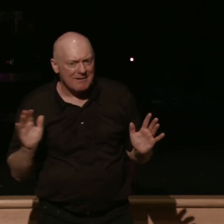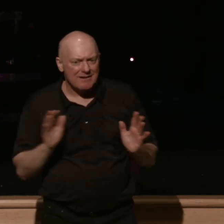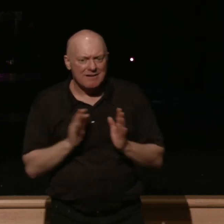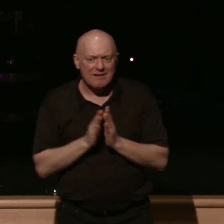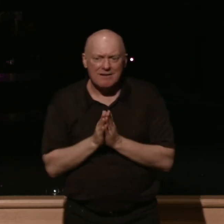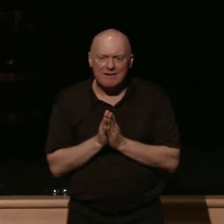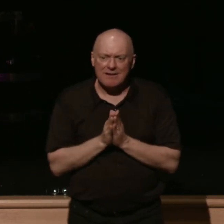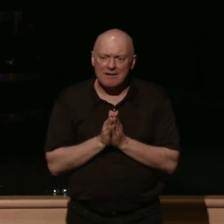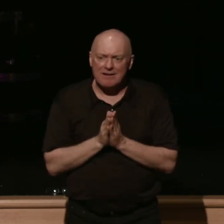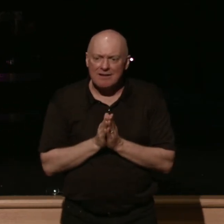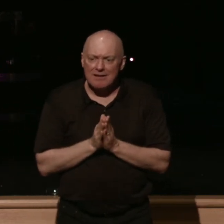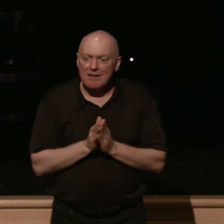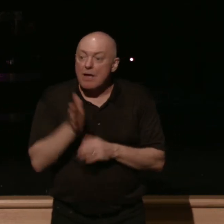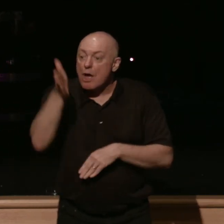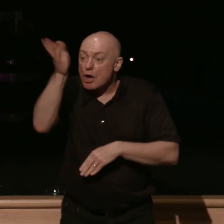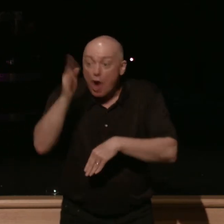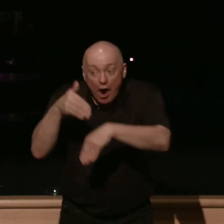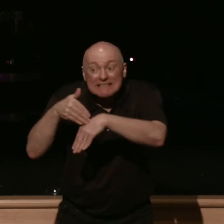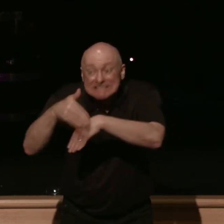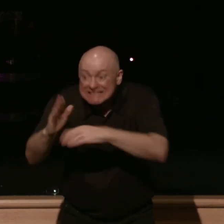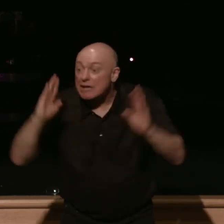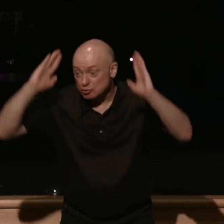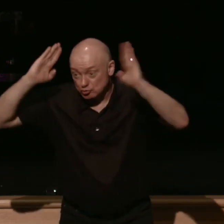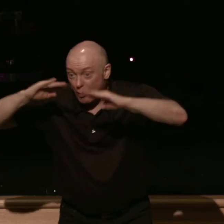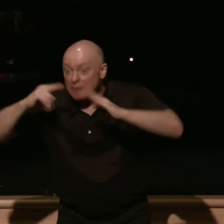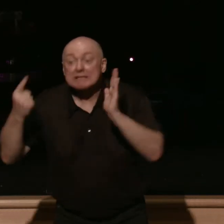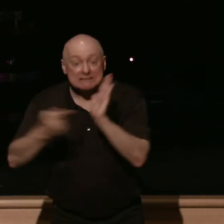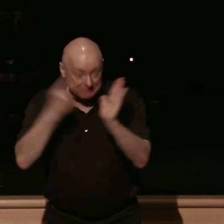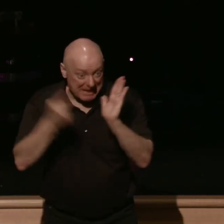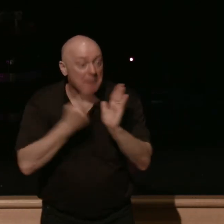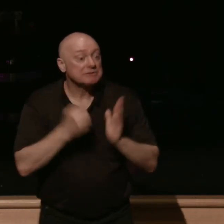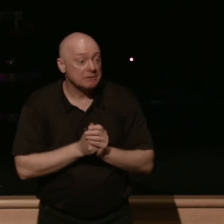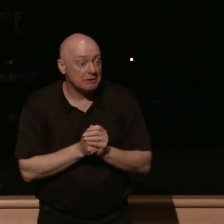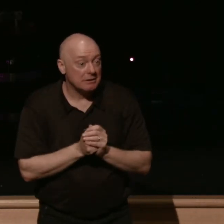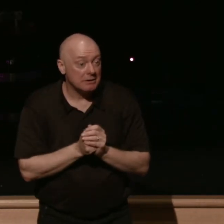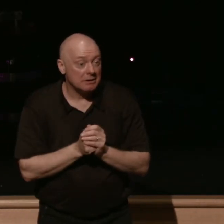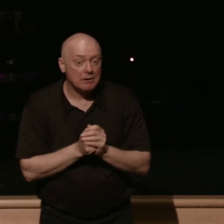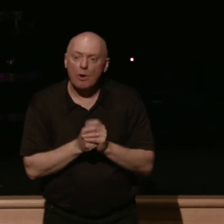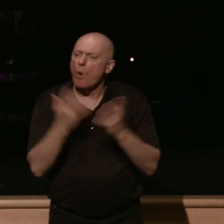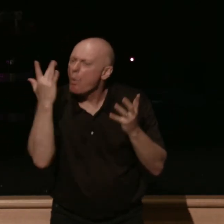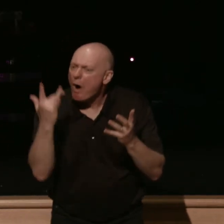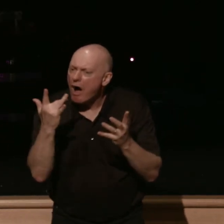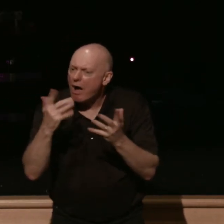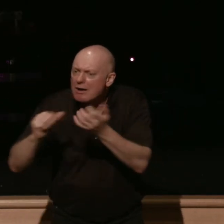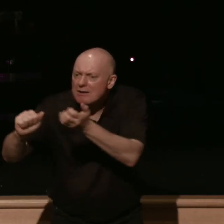god sends trials sometimes to refine you and purify you